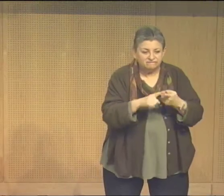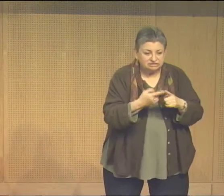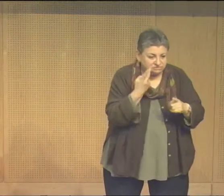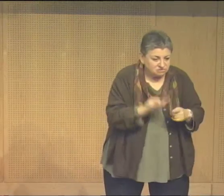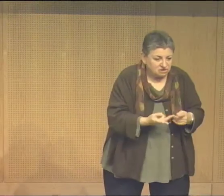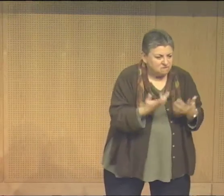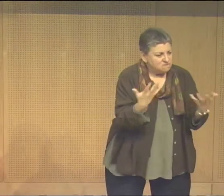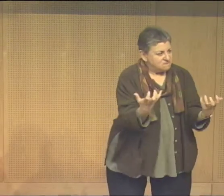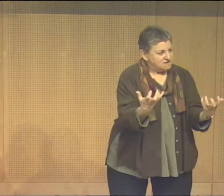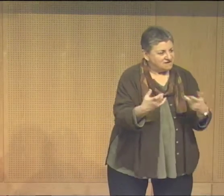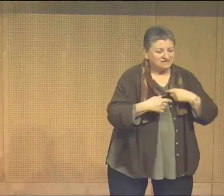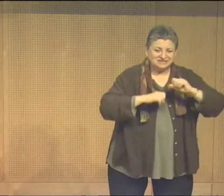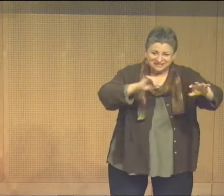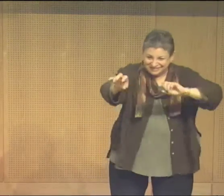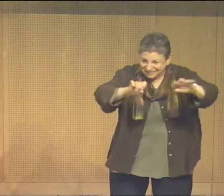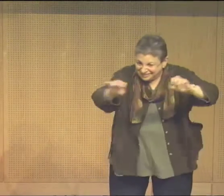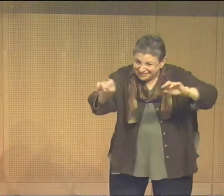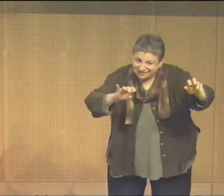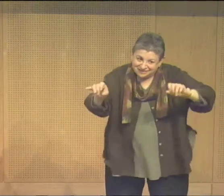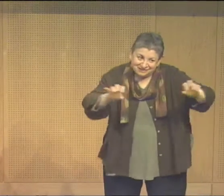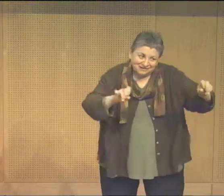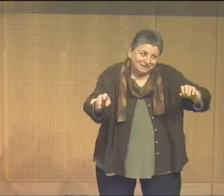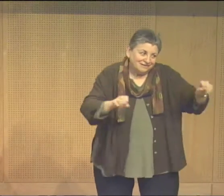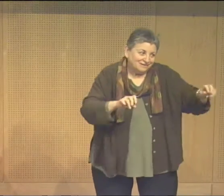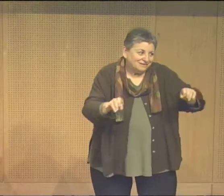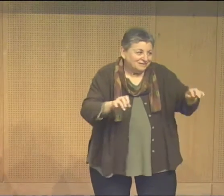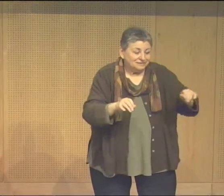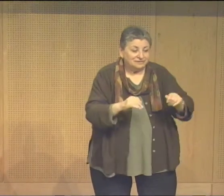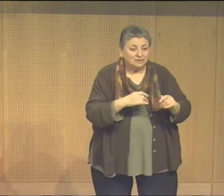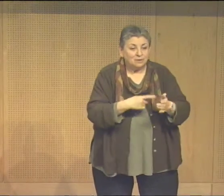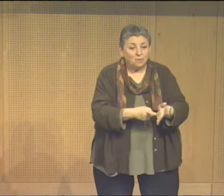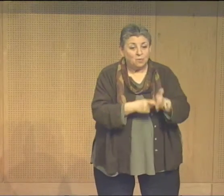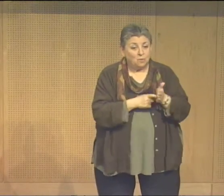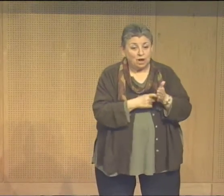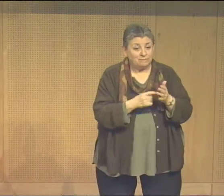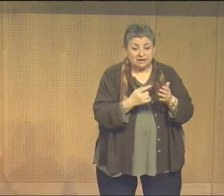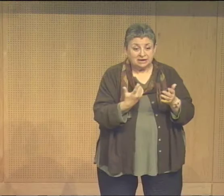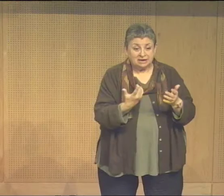all and then some of my friends saw them and wanted me to create those envelopes for them too